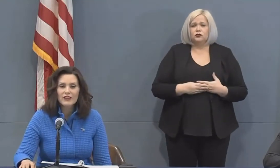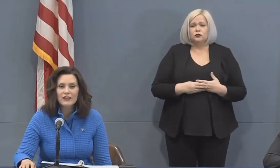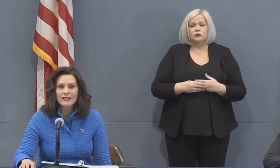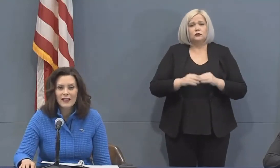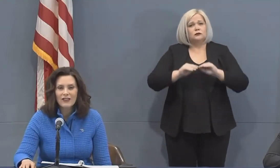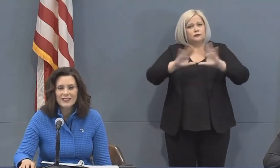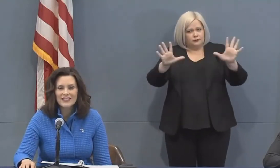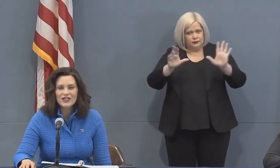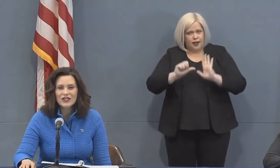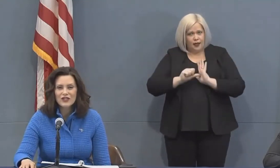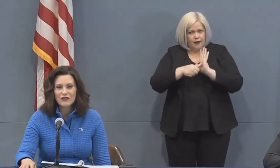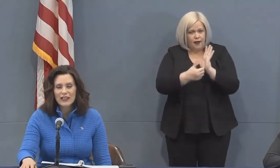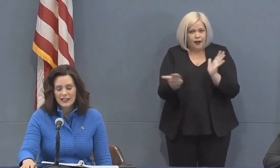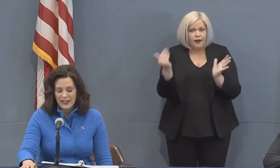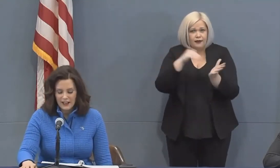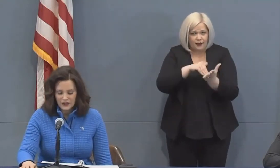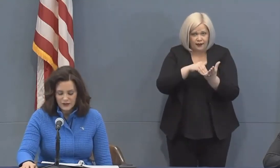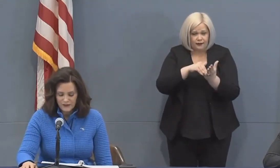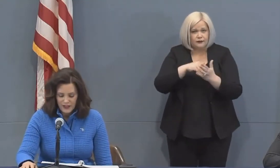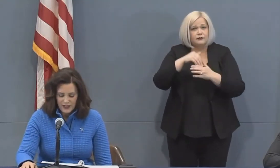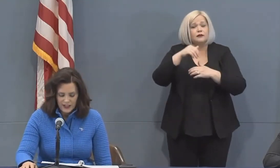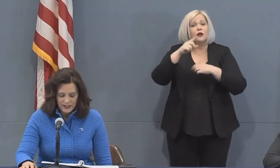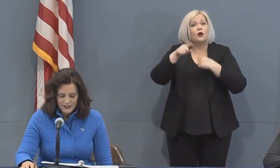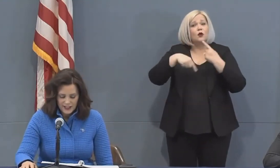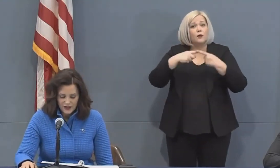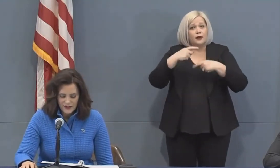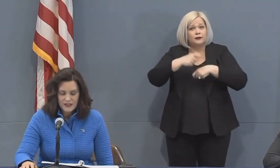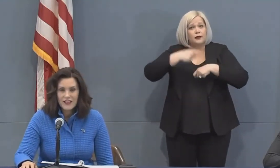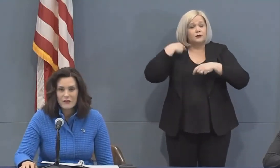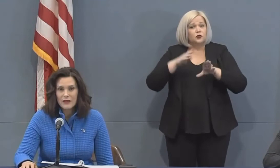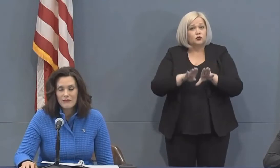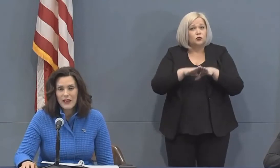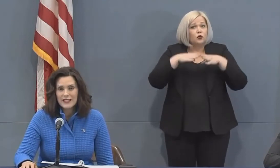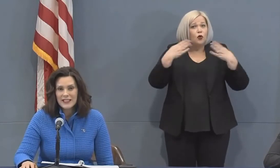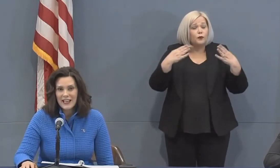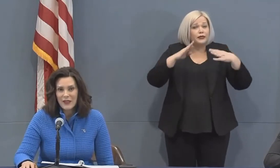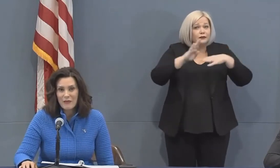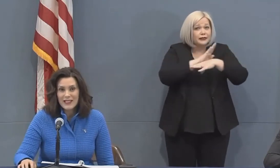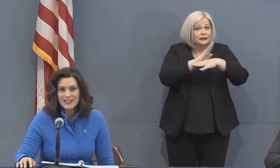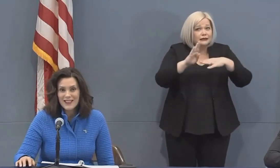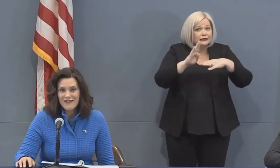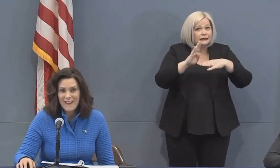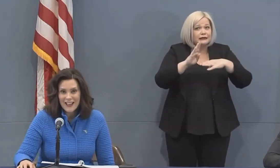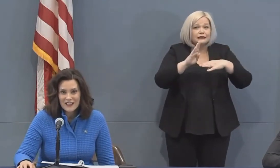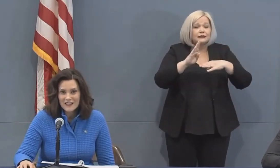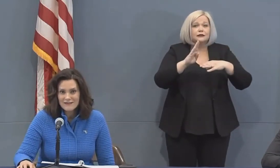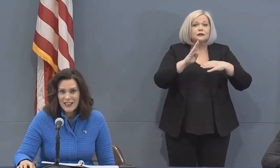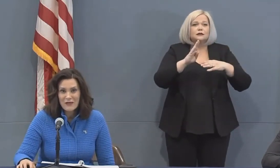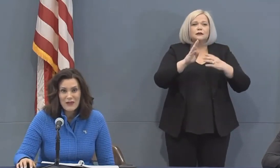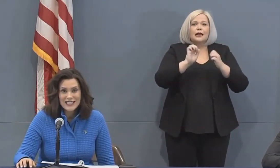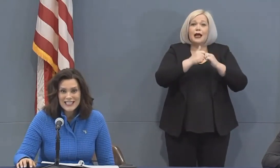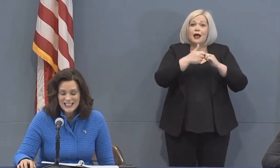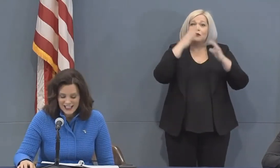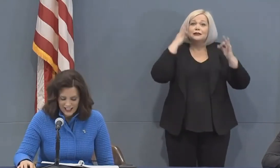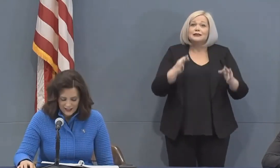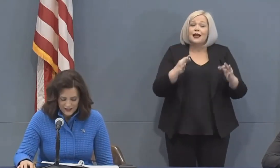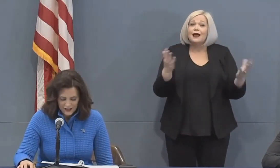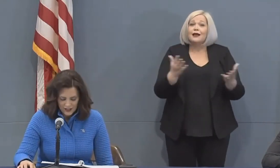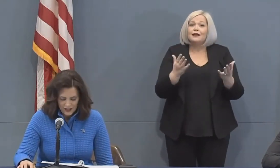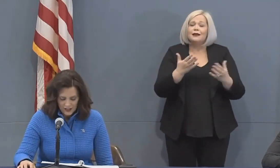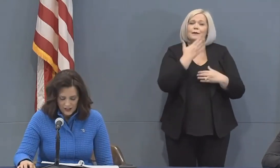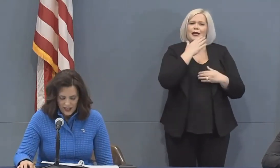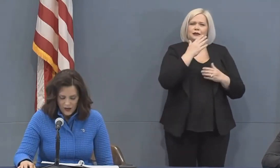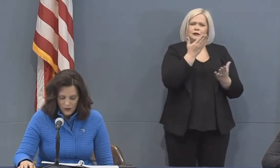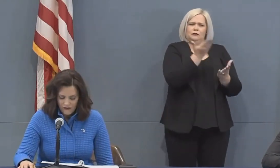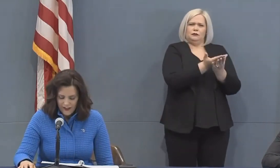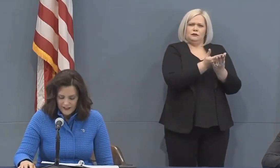very clear that our decision to re-engage sectors is going to be based on the best facts and the best science.